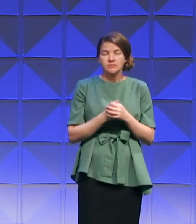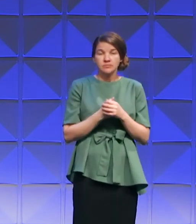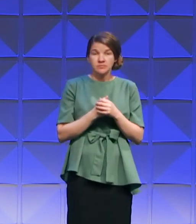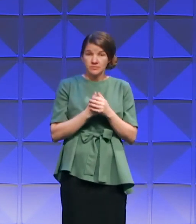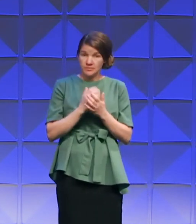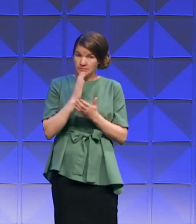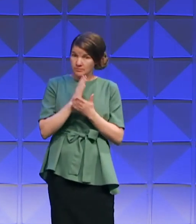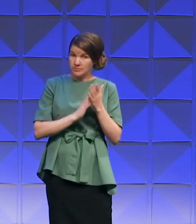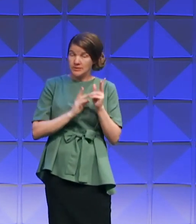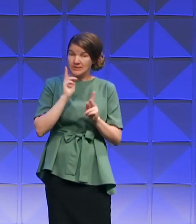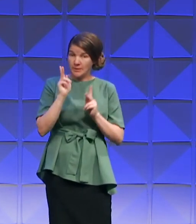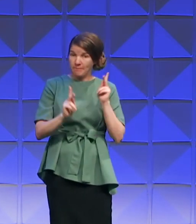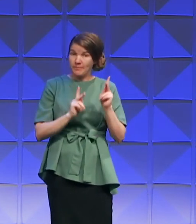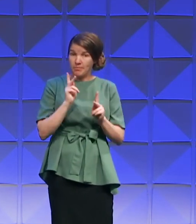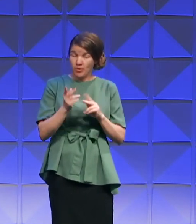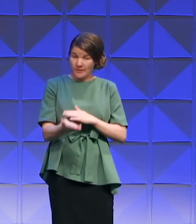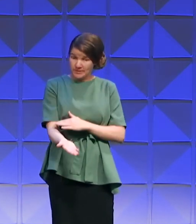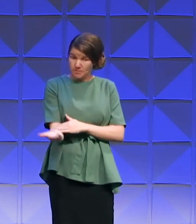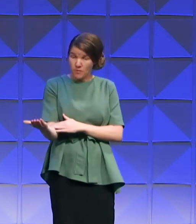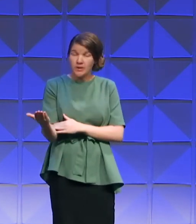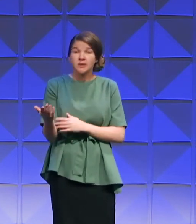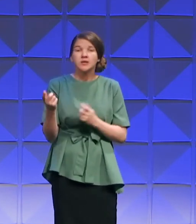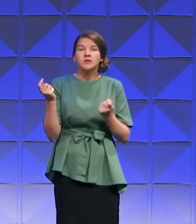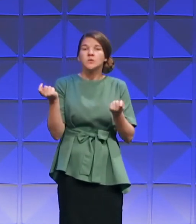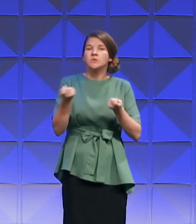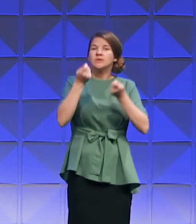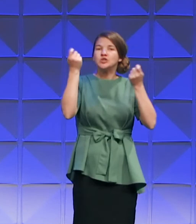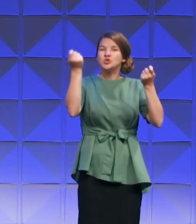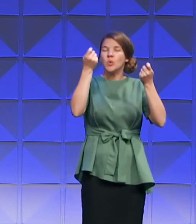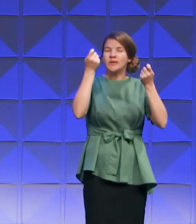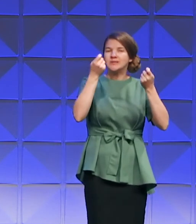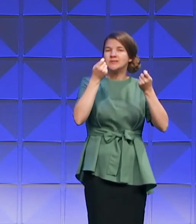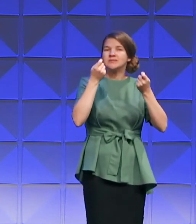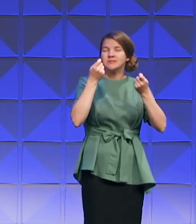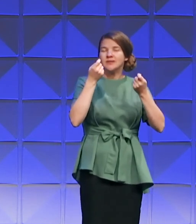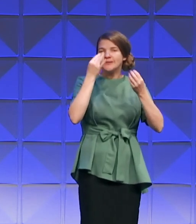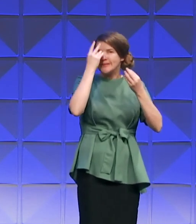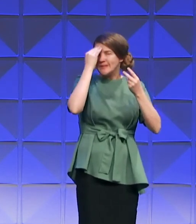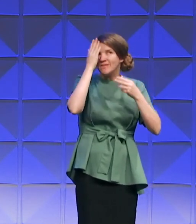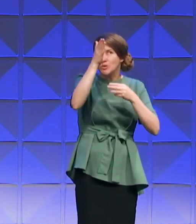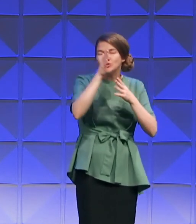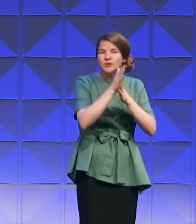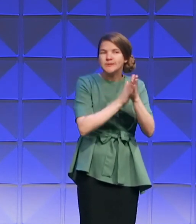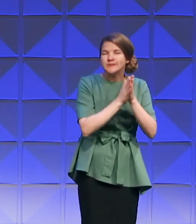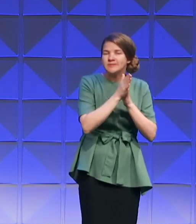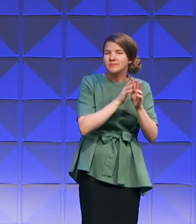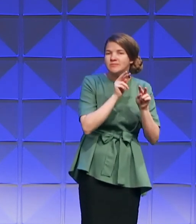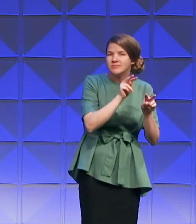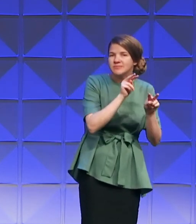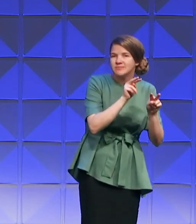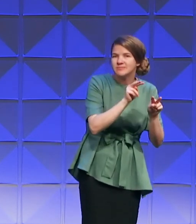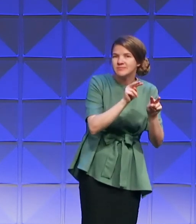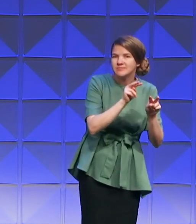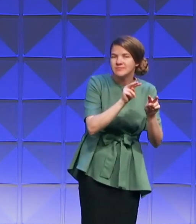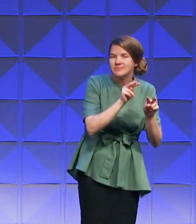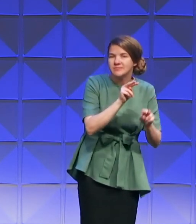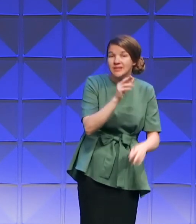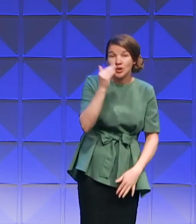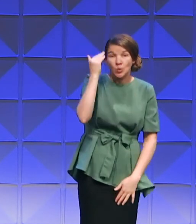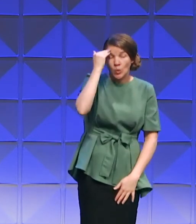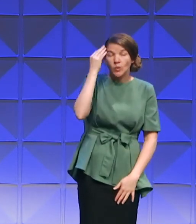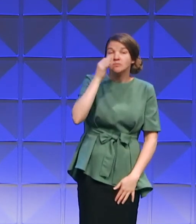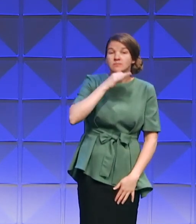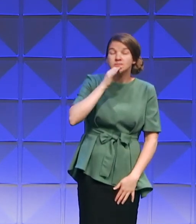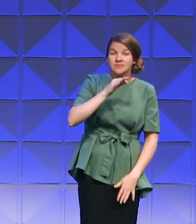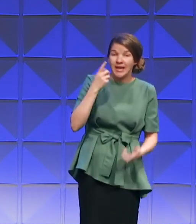of us that are rejoicing this morning with future anticipation because we know it's not far away,